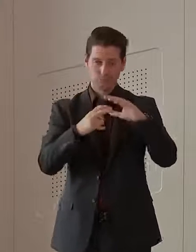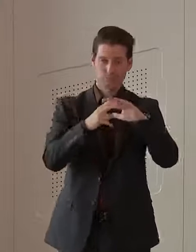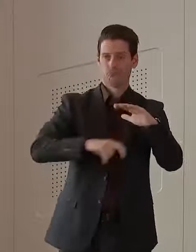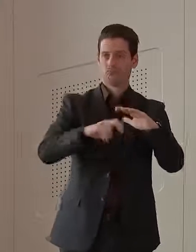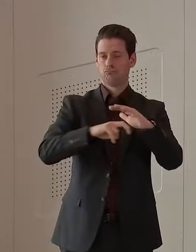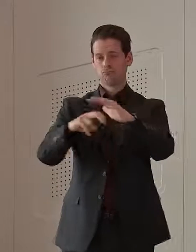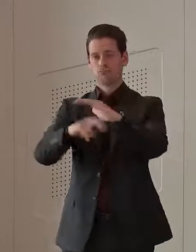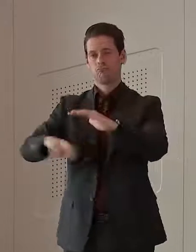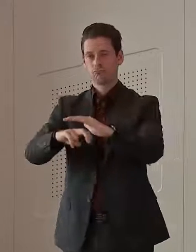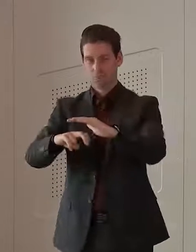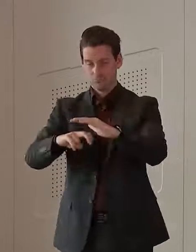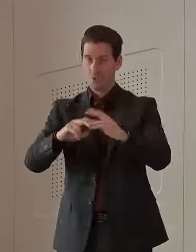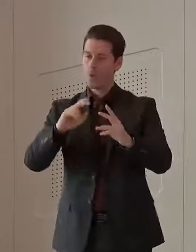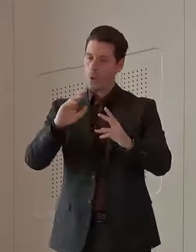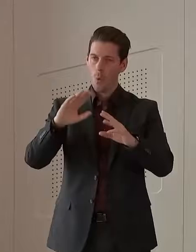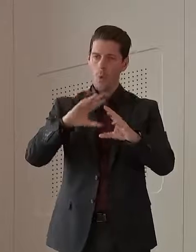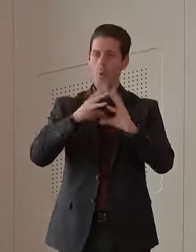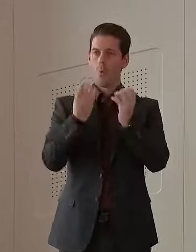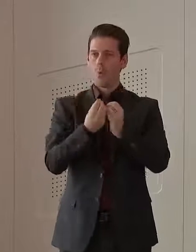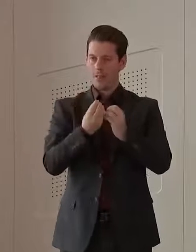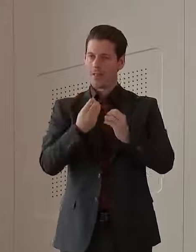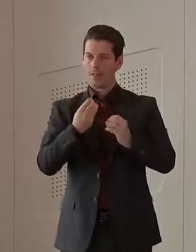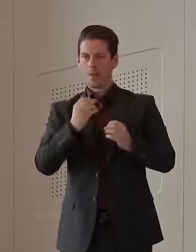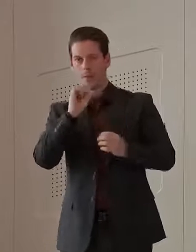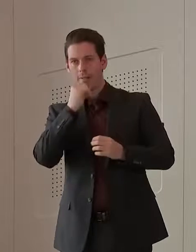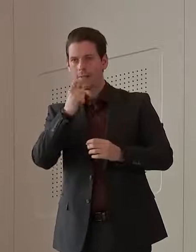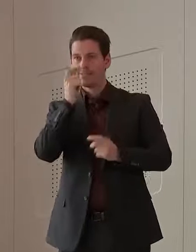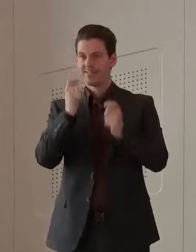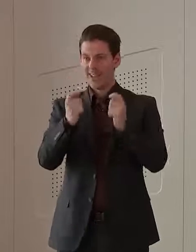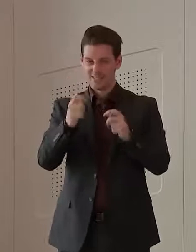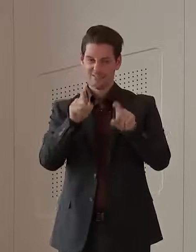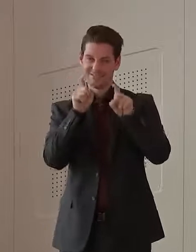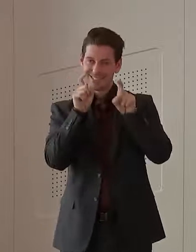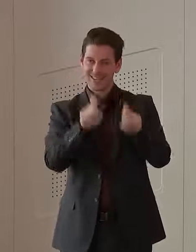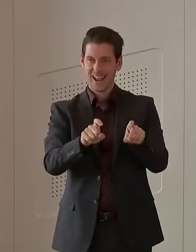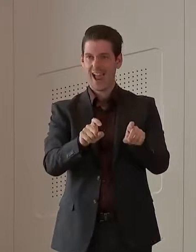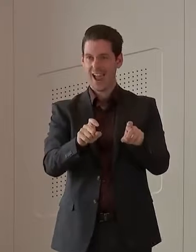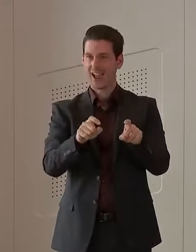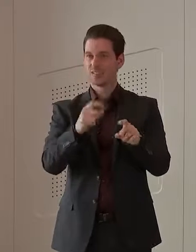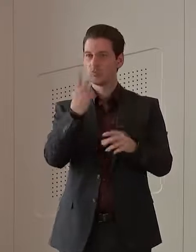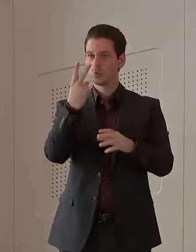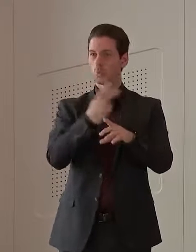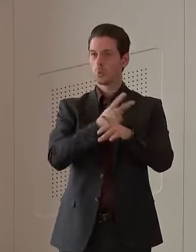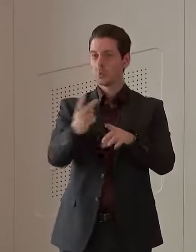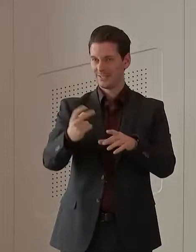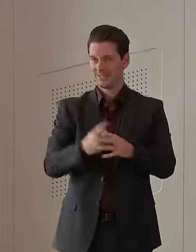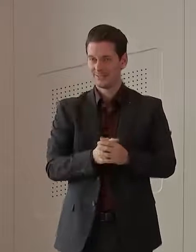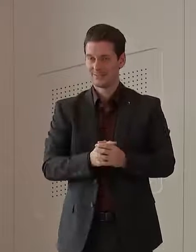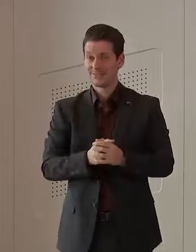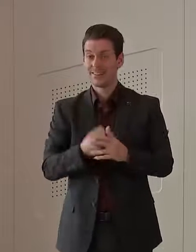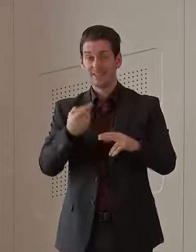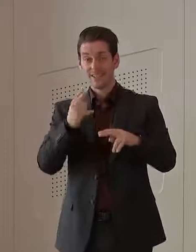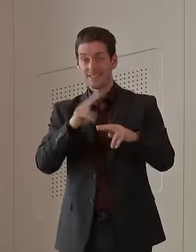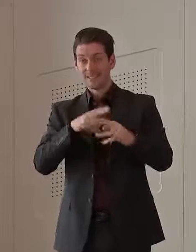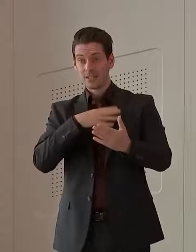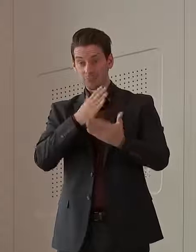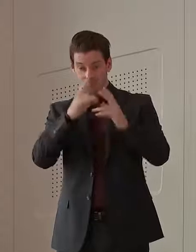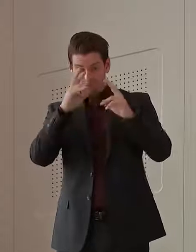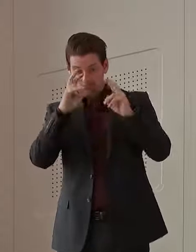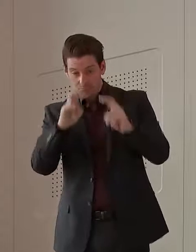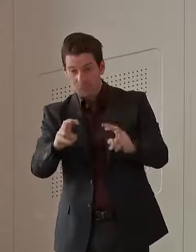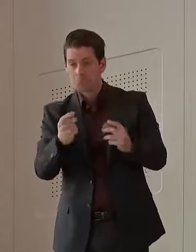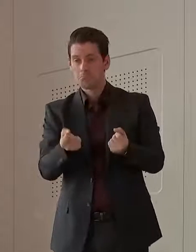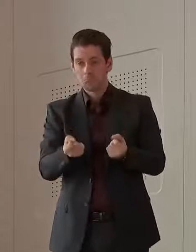quarantine. They'll get tested and they'll be in quarantine for 14 days unless we determine that there is no risk.